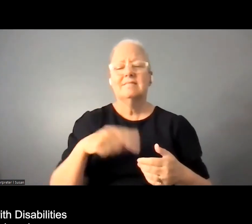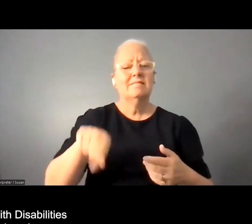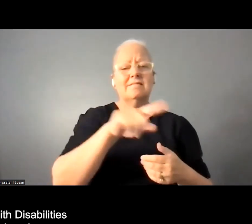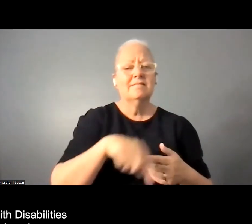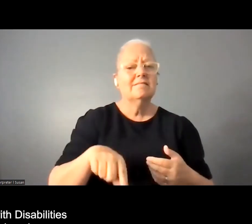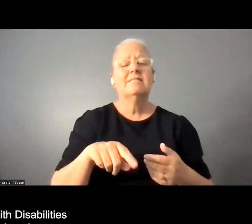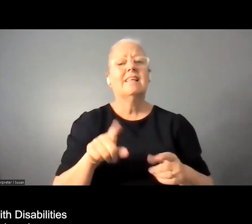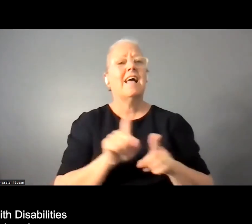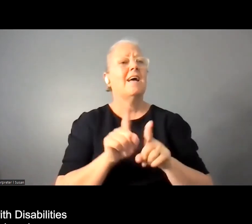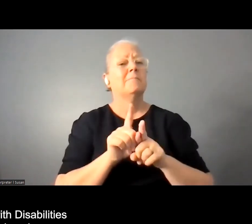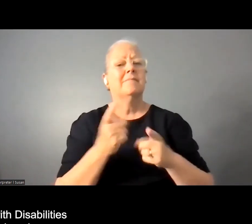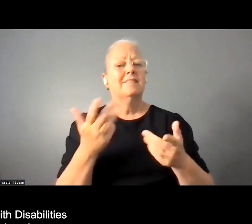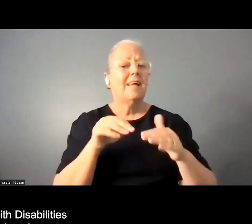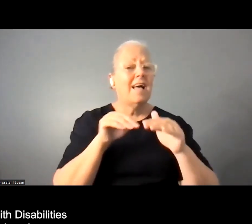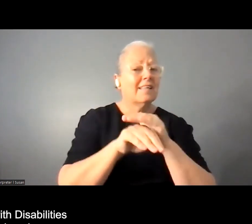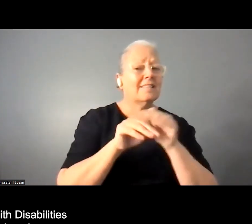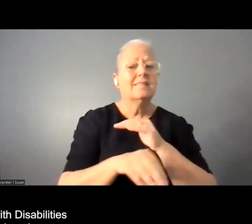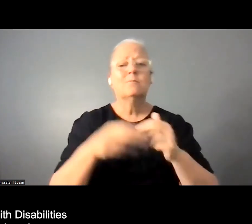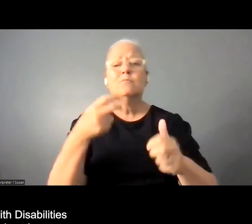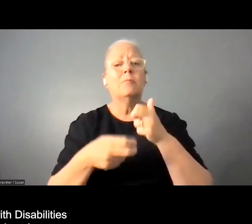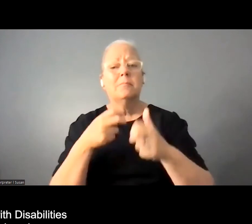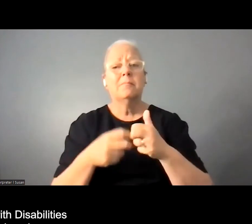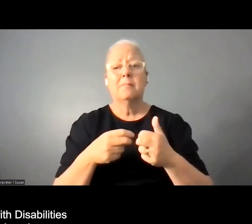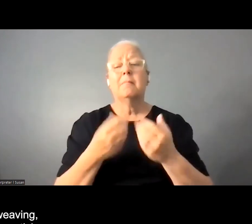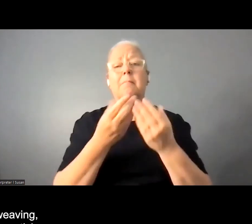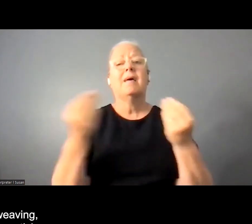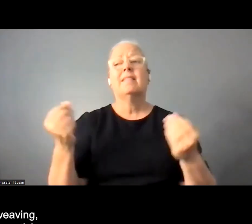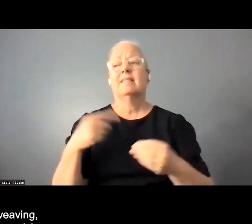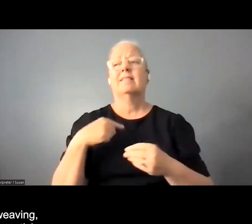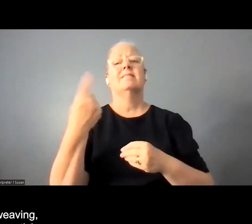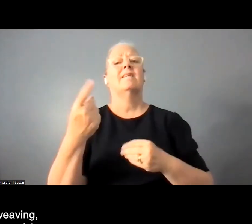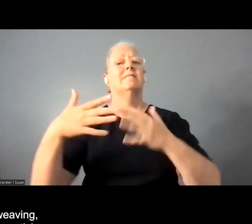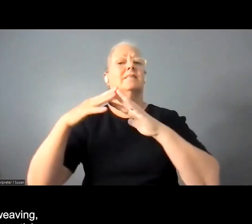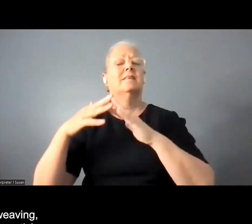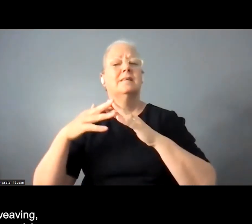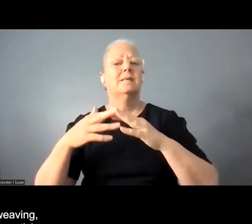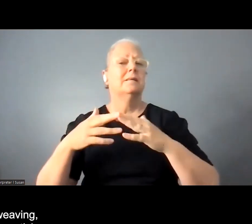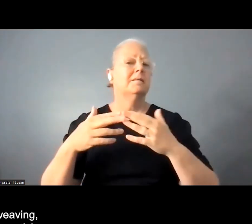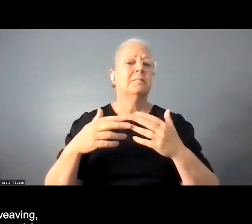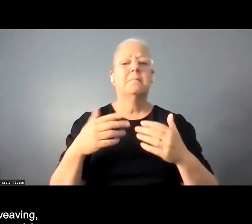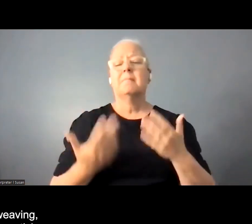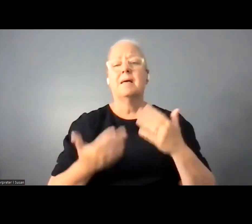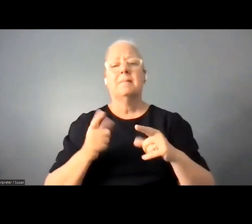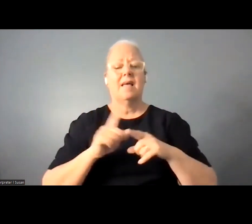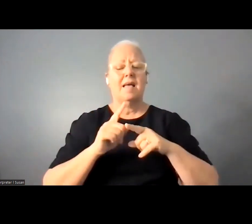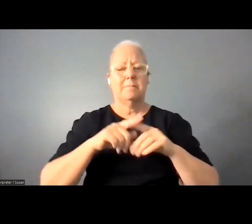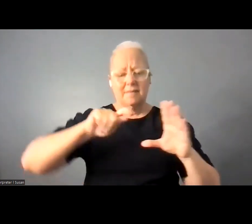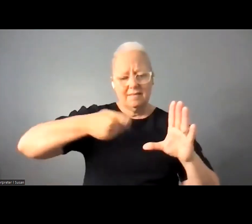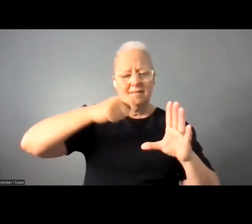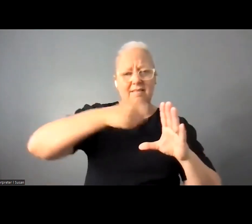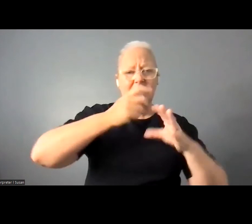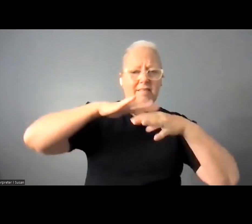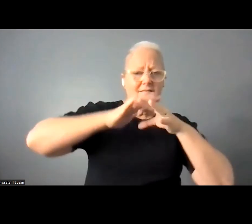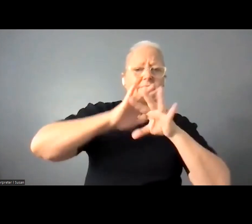disabilities do have to be self-employed in small enterprises right like carpet weaving making incense sticks um